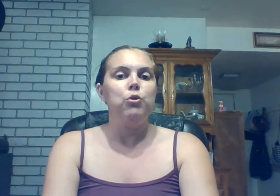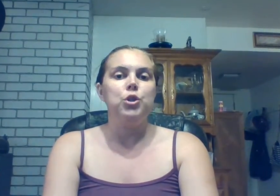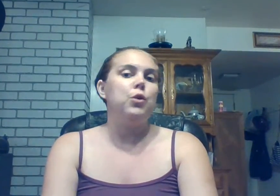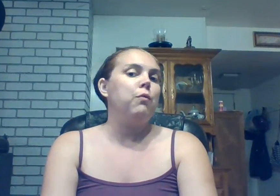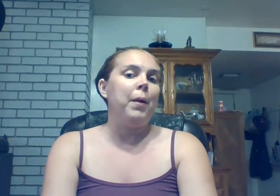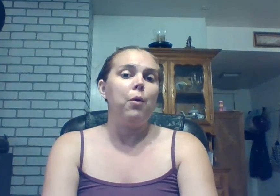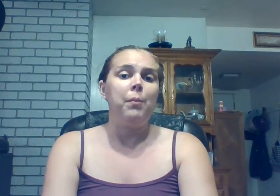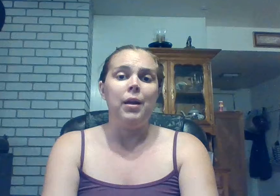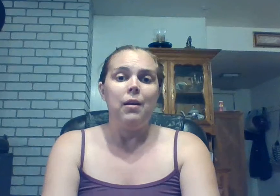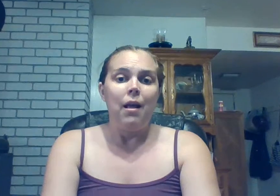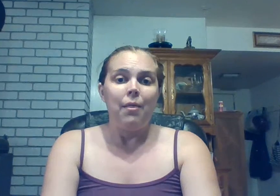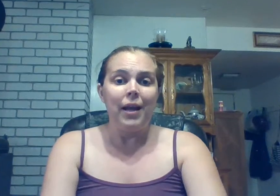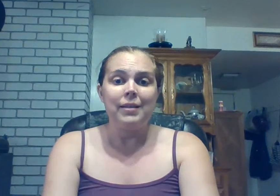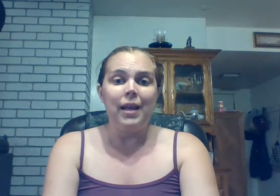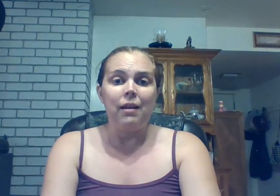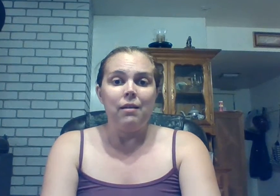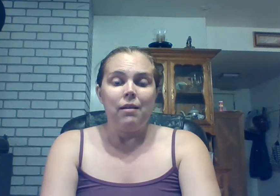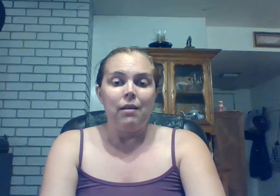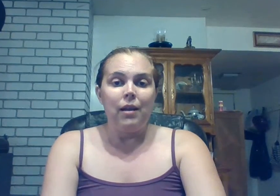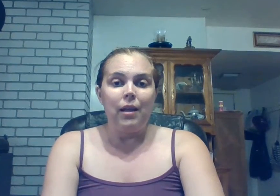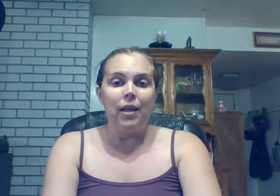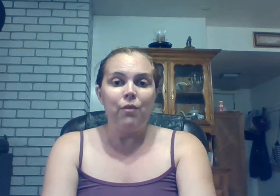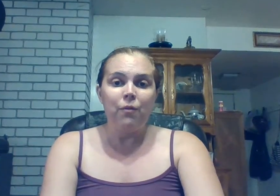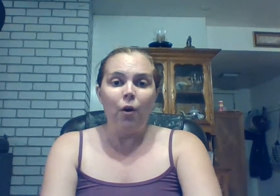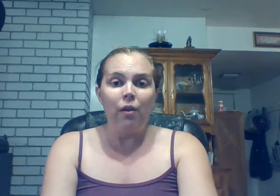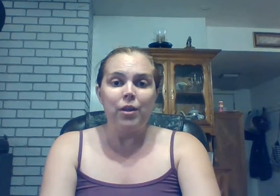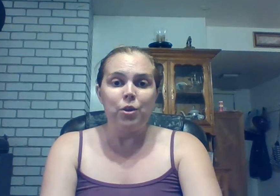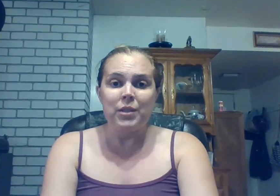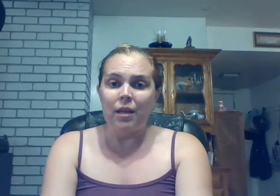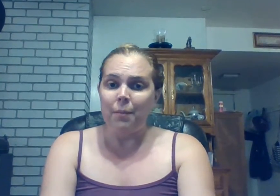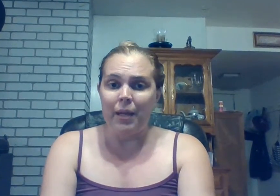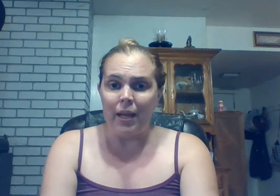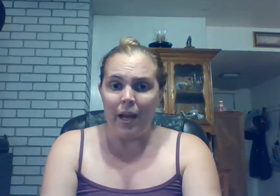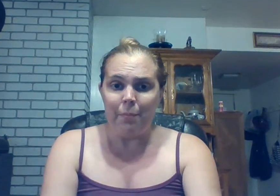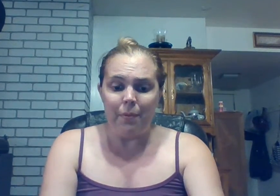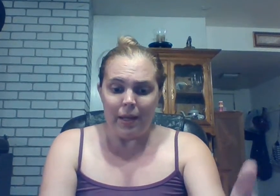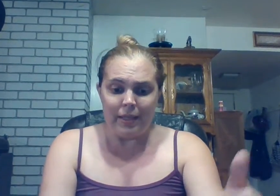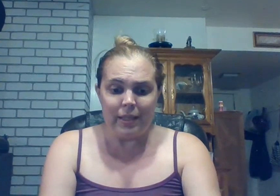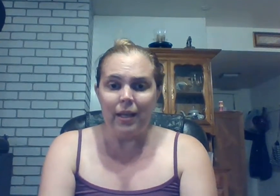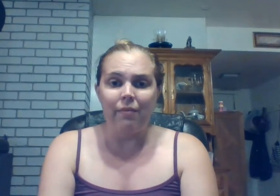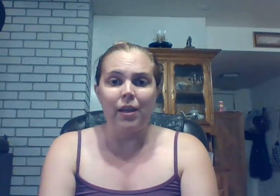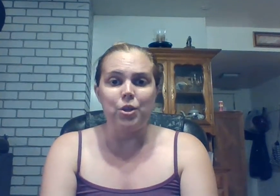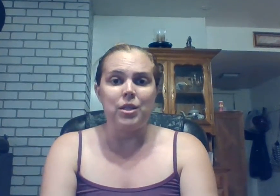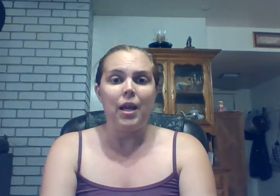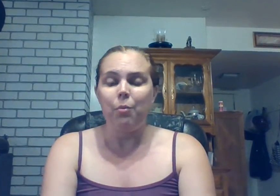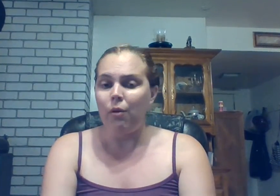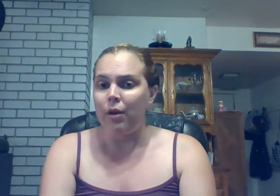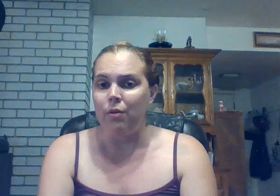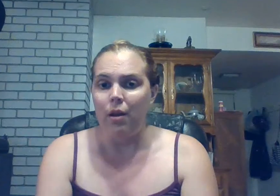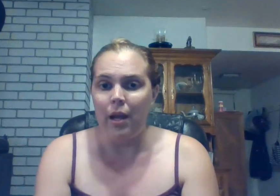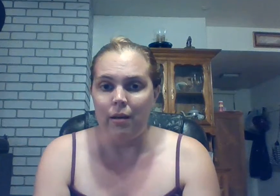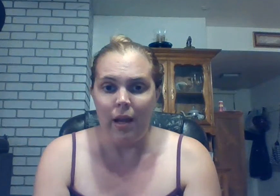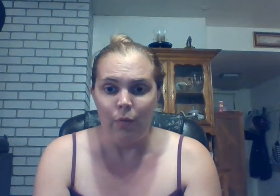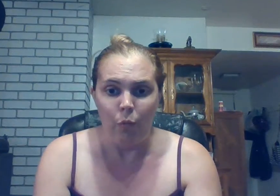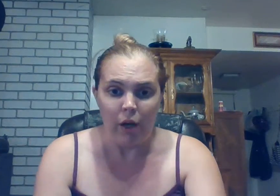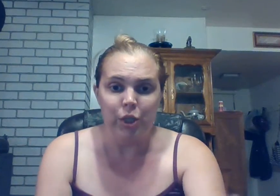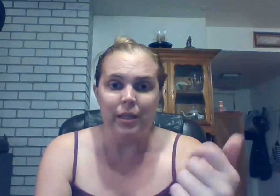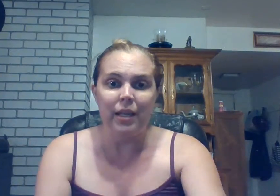emotions overpower me that's it even if all i do is end up getting up and sitting at the kitchen table and and and watching